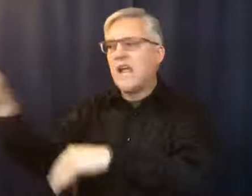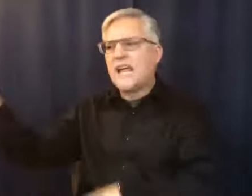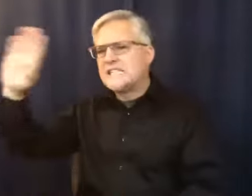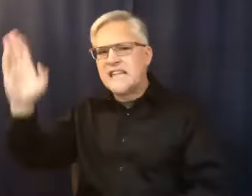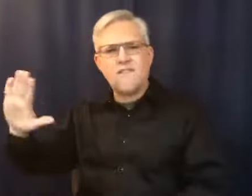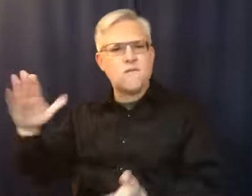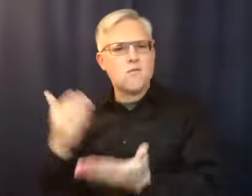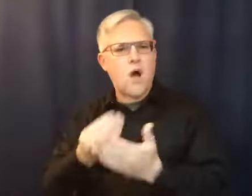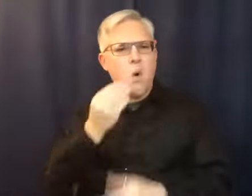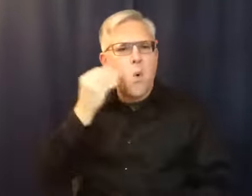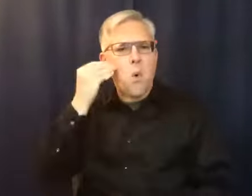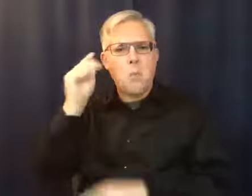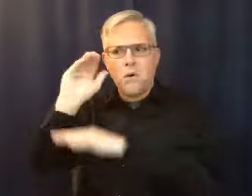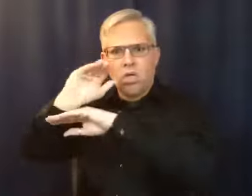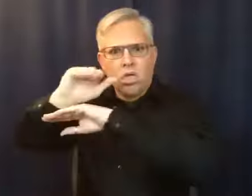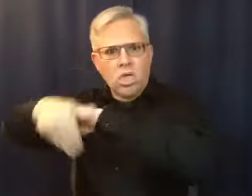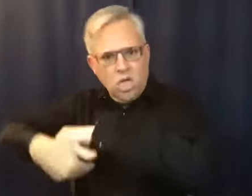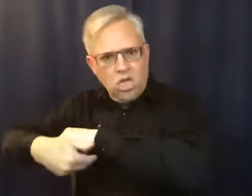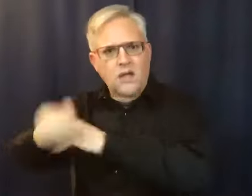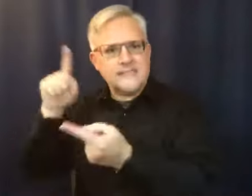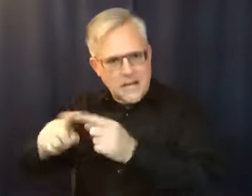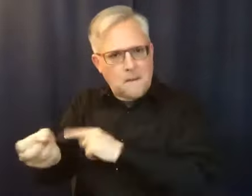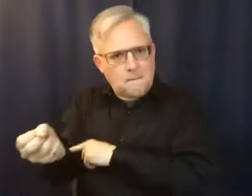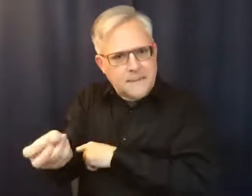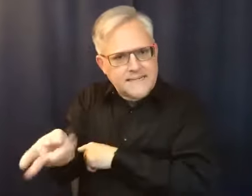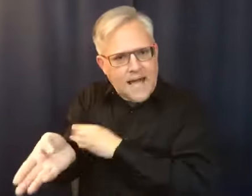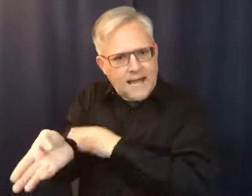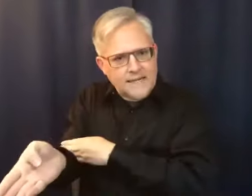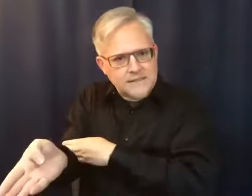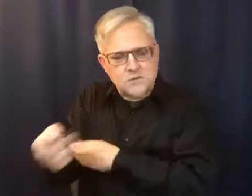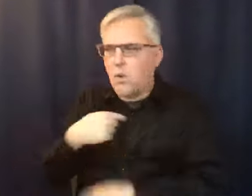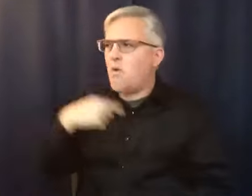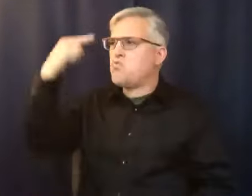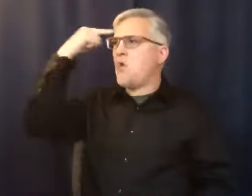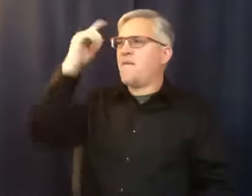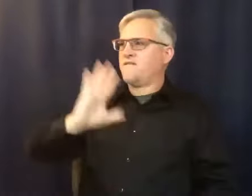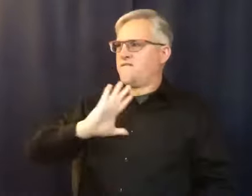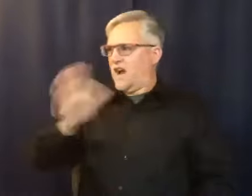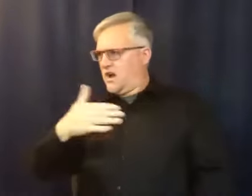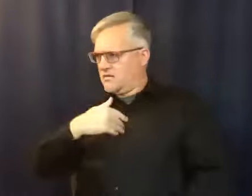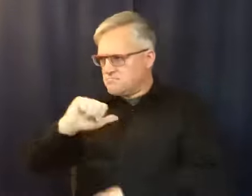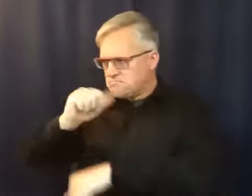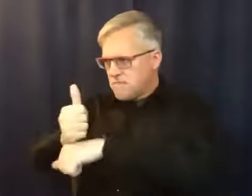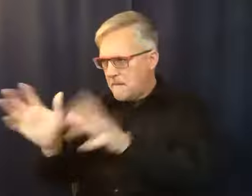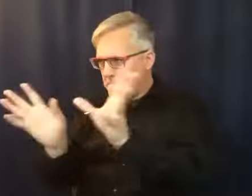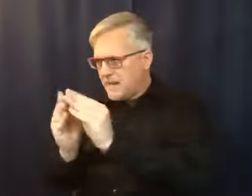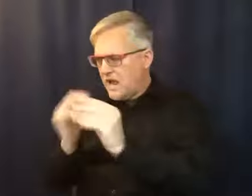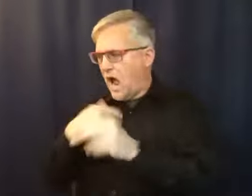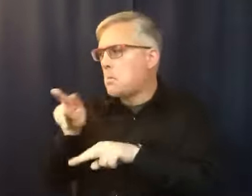ideal place to start a meeting because if I started meeting there, I could find out if he was fooling around with somebody